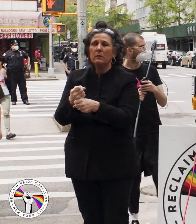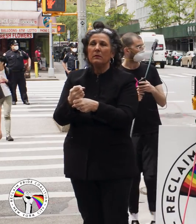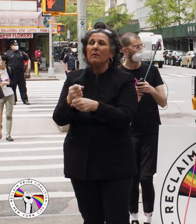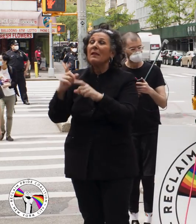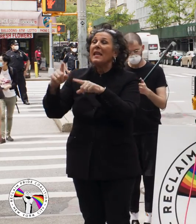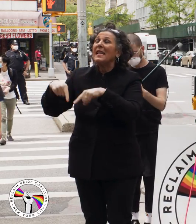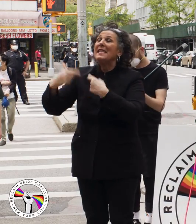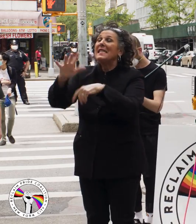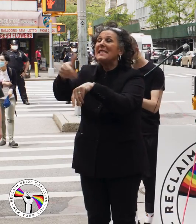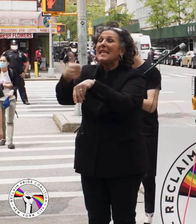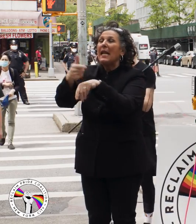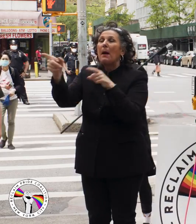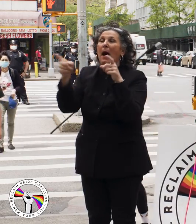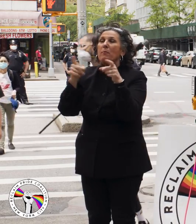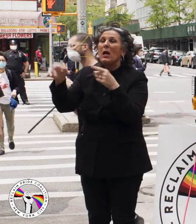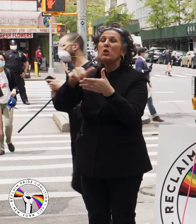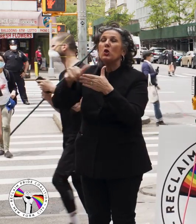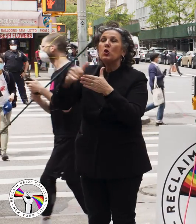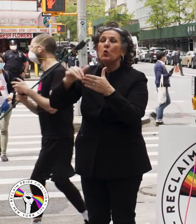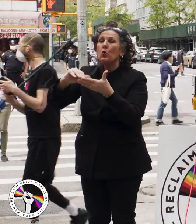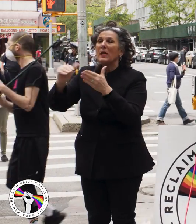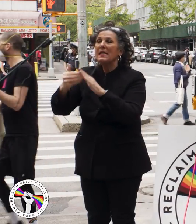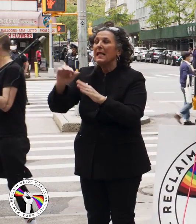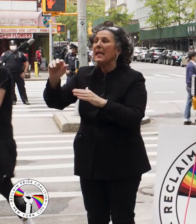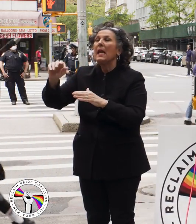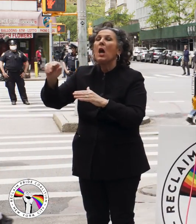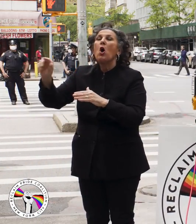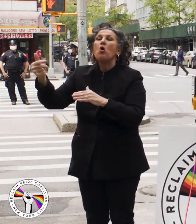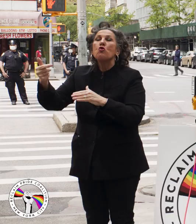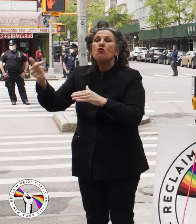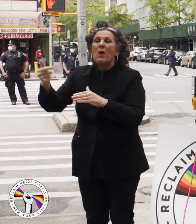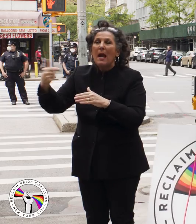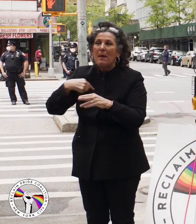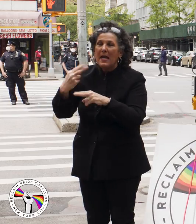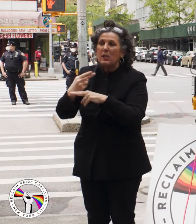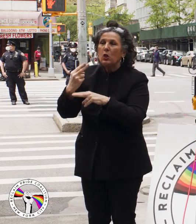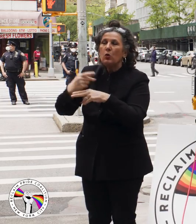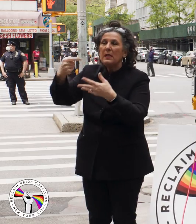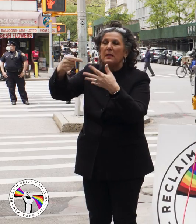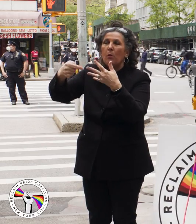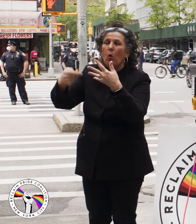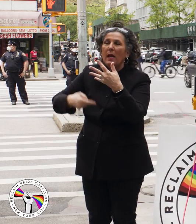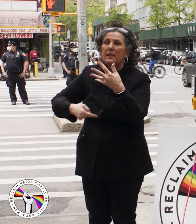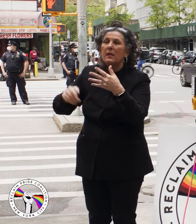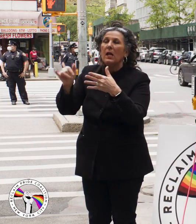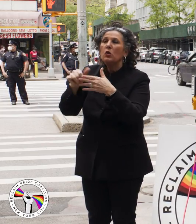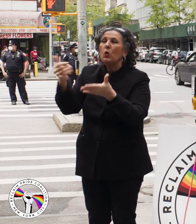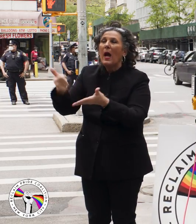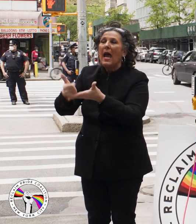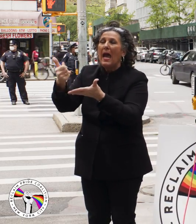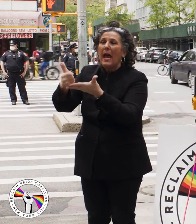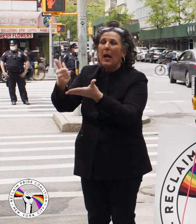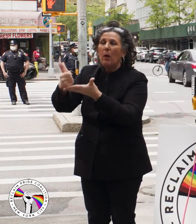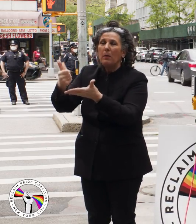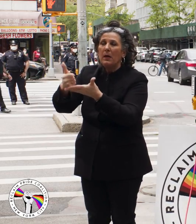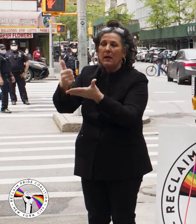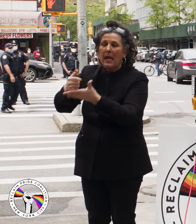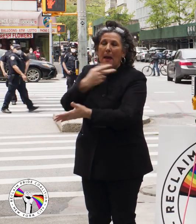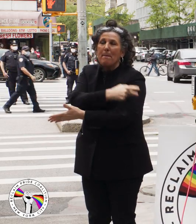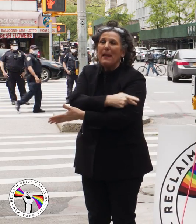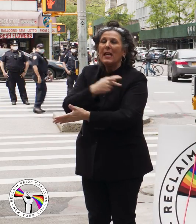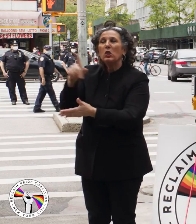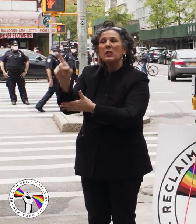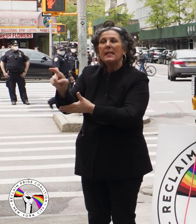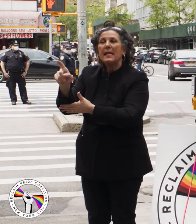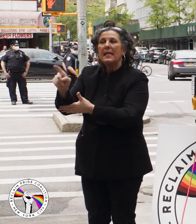Since setting up operations in New York City, Graham has used this city as a platform to, we hope, help patients in